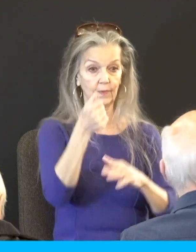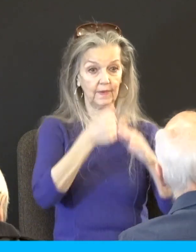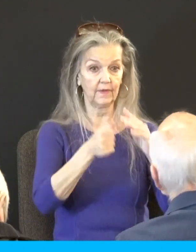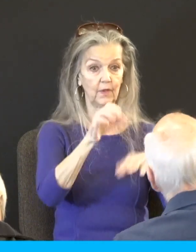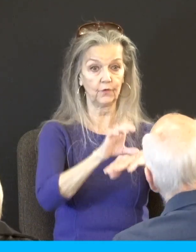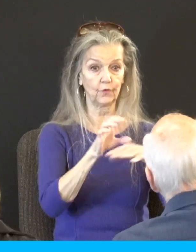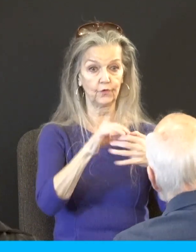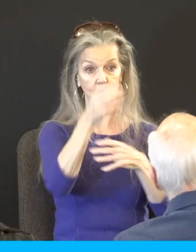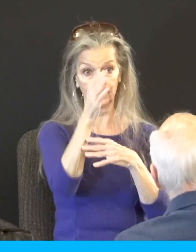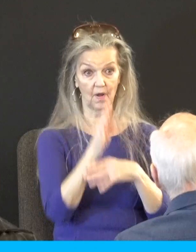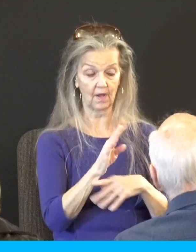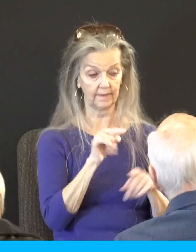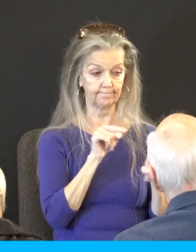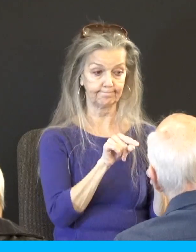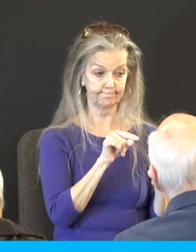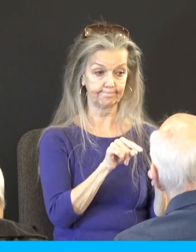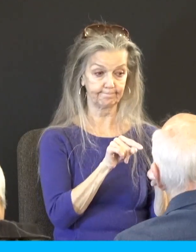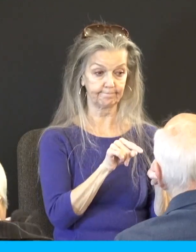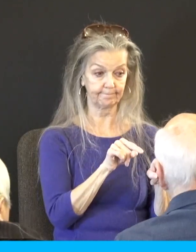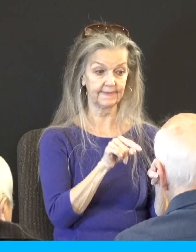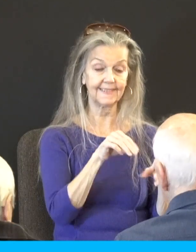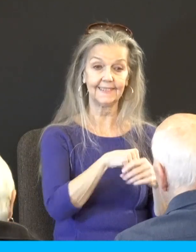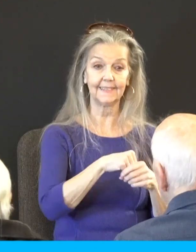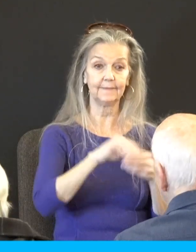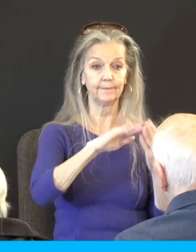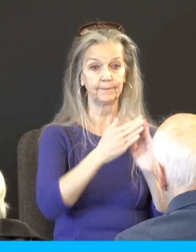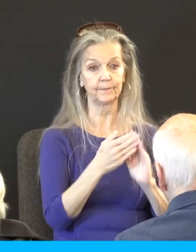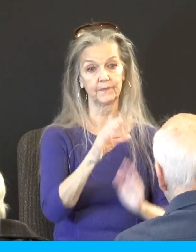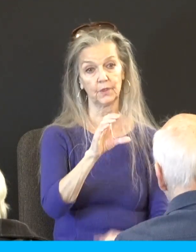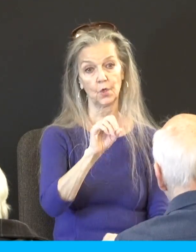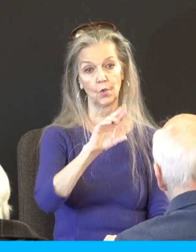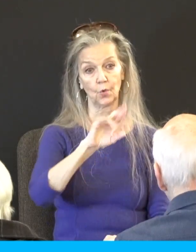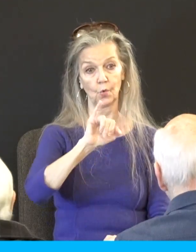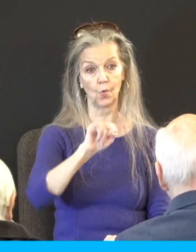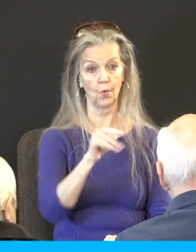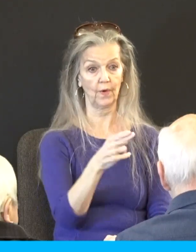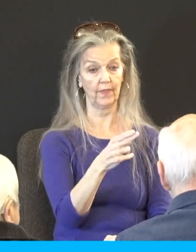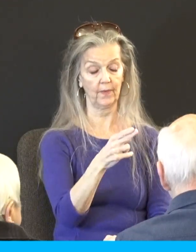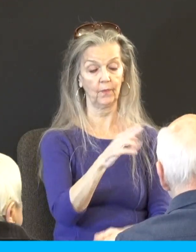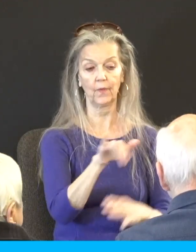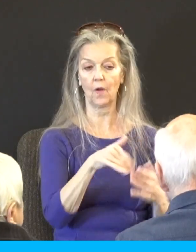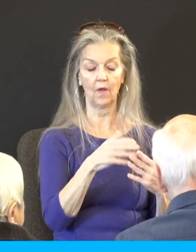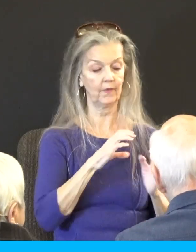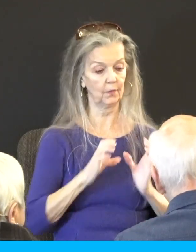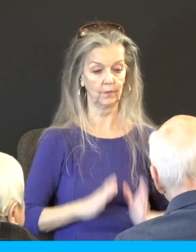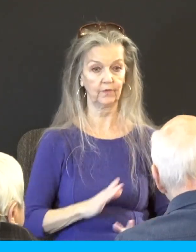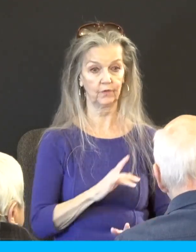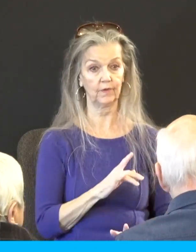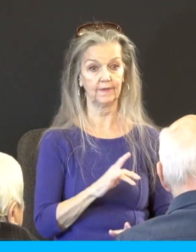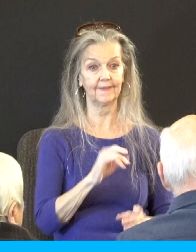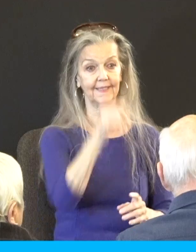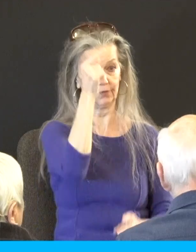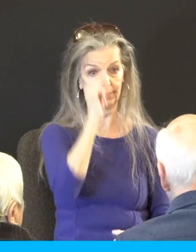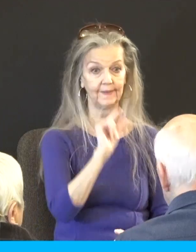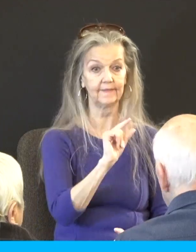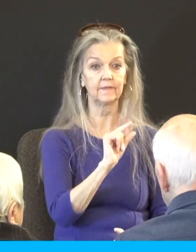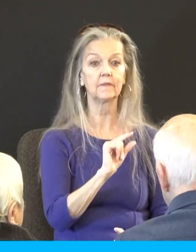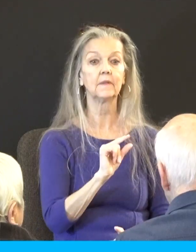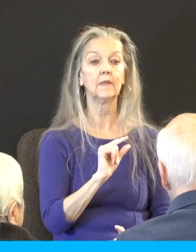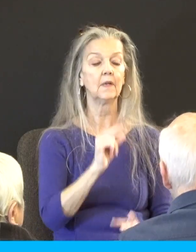mess, which is at Corinth with all the saints, which are in all Achaia. That's Southern Greece. Grace be to you in peace